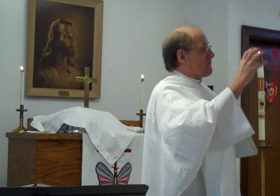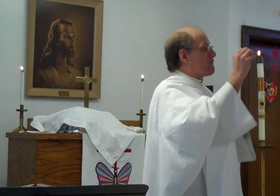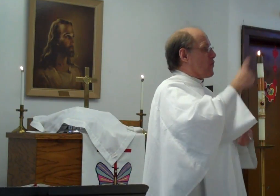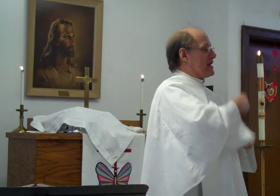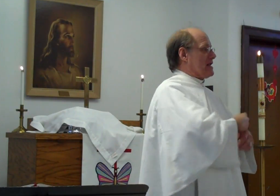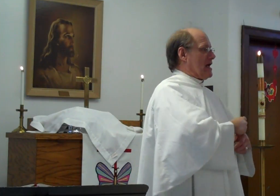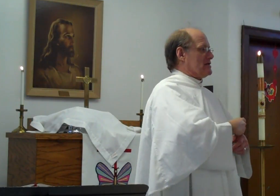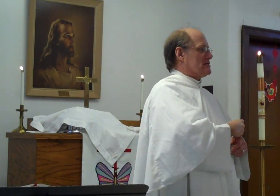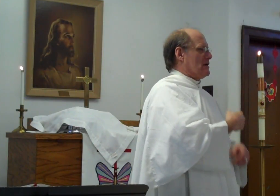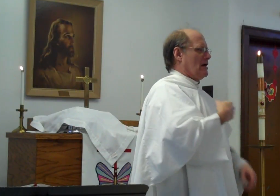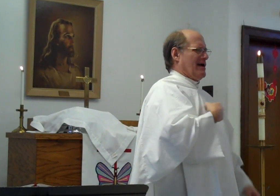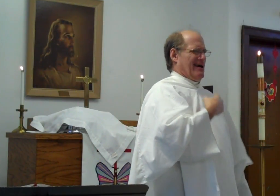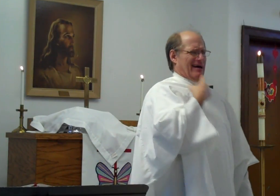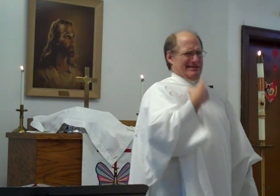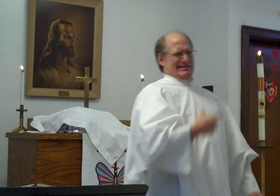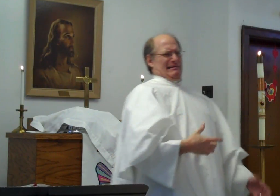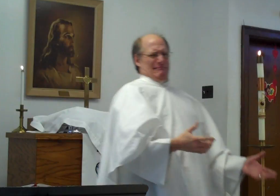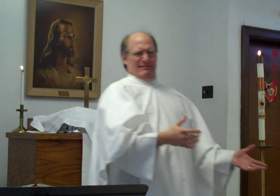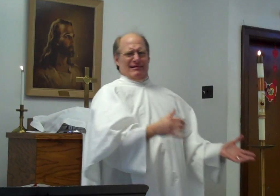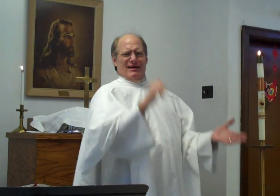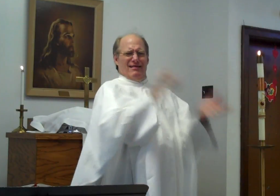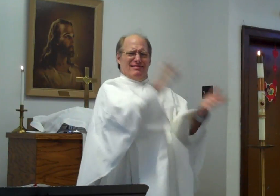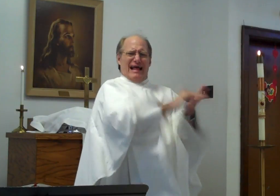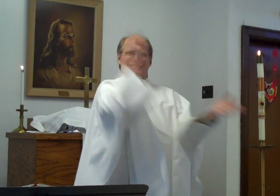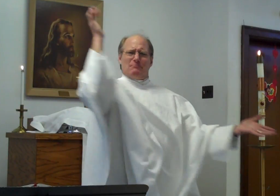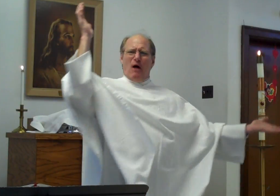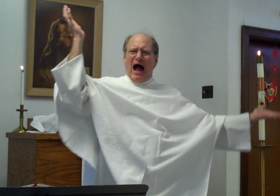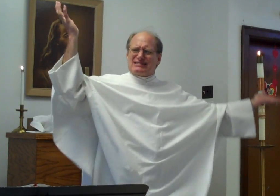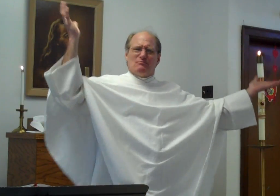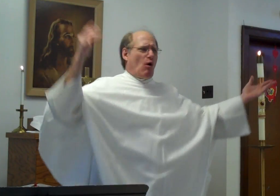for 40 days. I said, it's impossible.